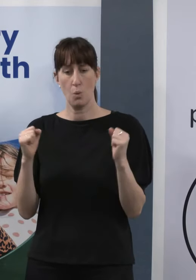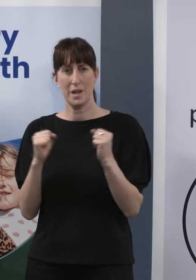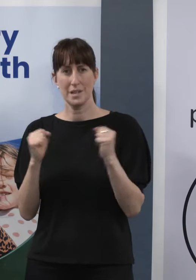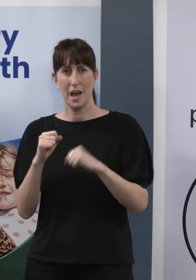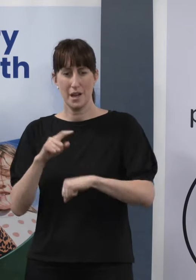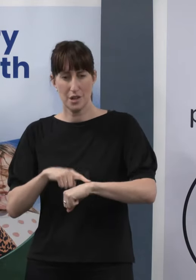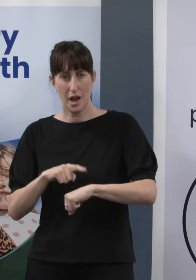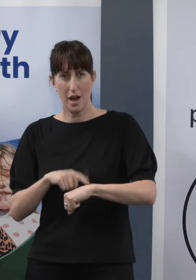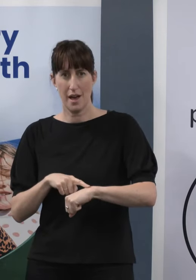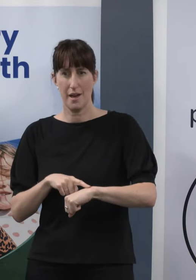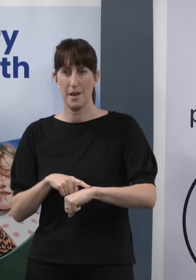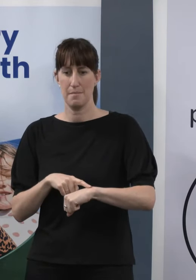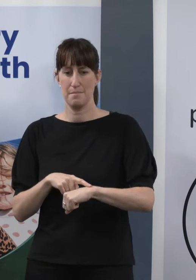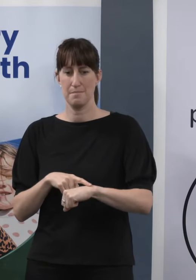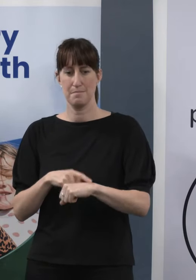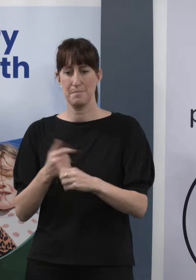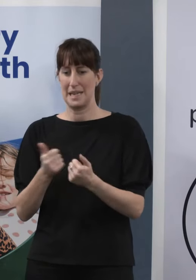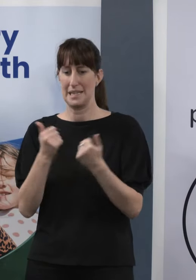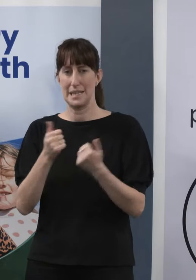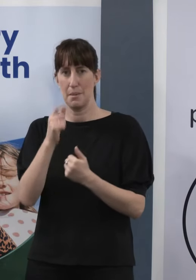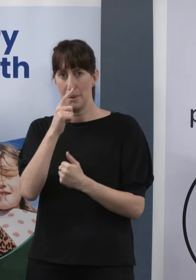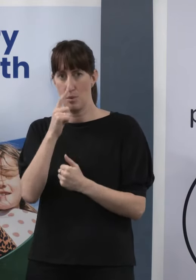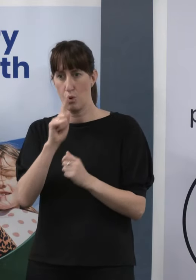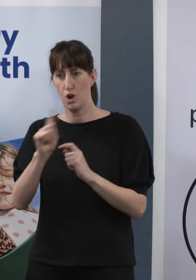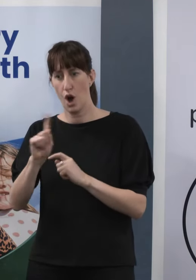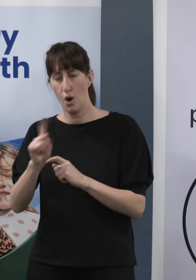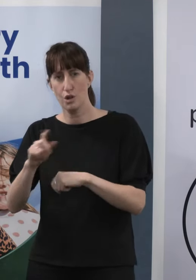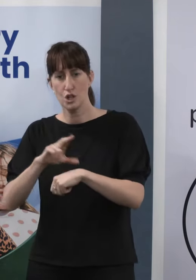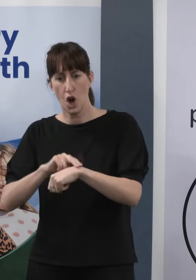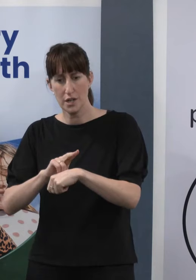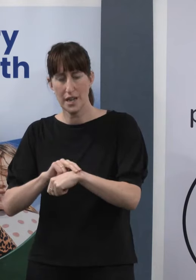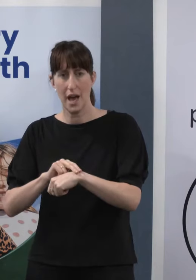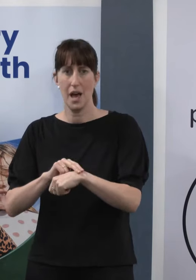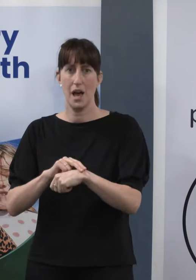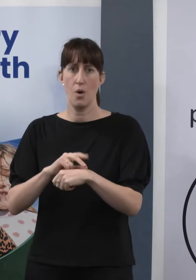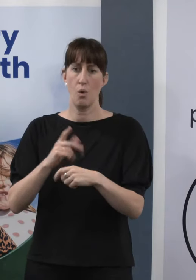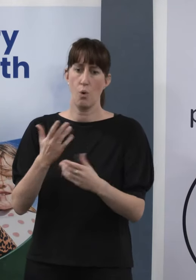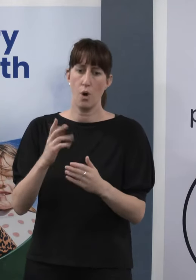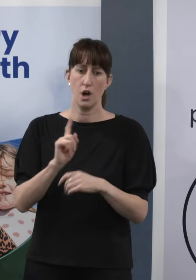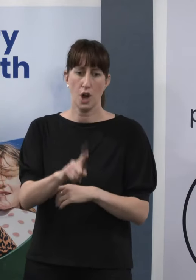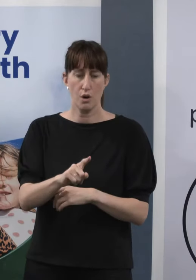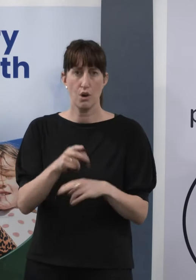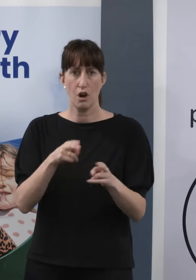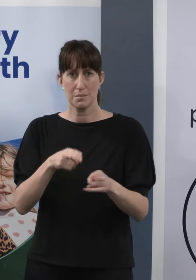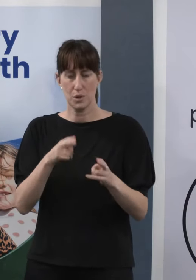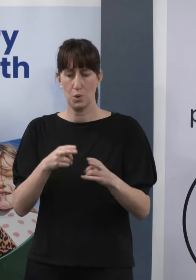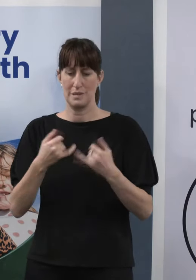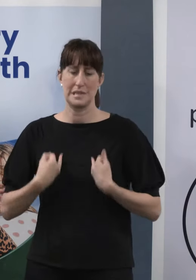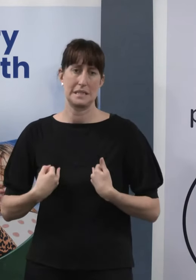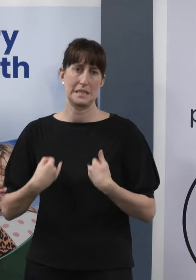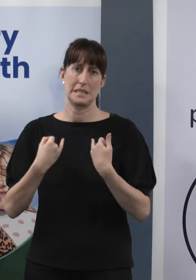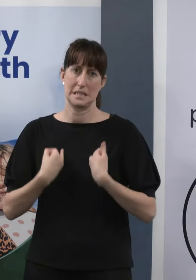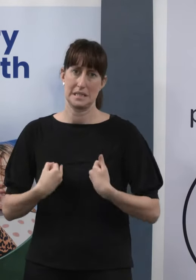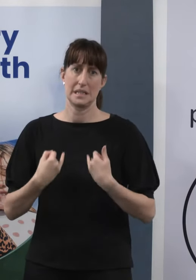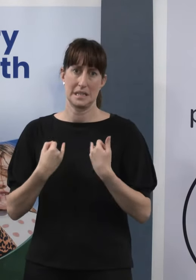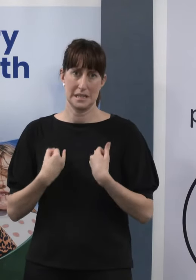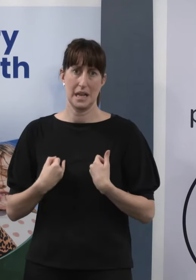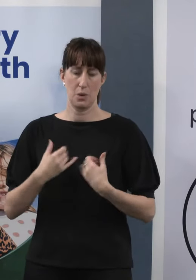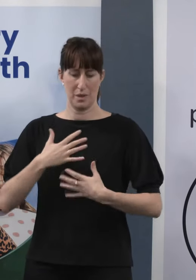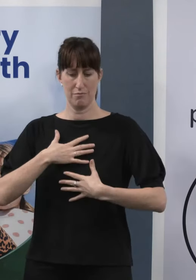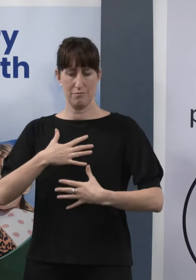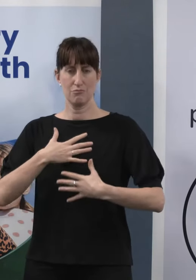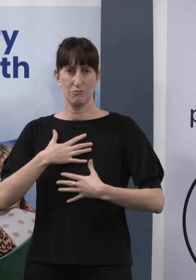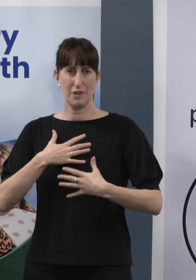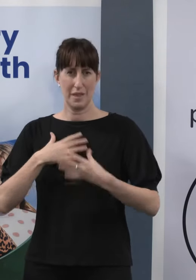who are presenting to primary care and secondary care with acute respiratory illnesses. This is a pattern that